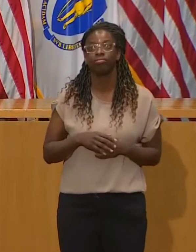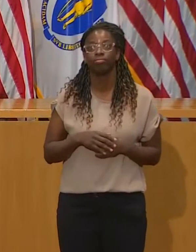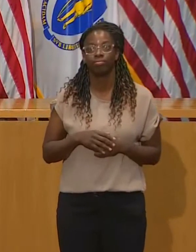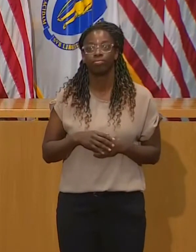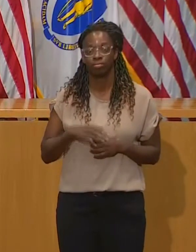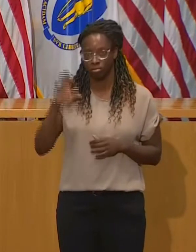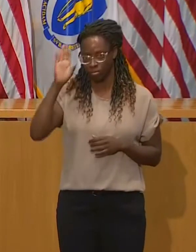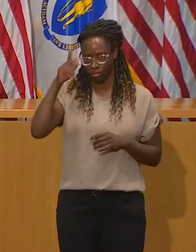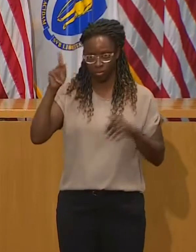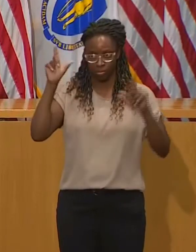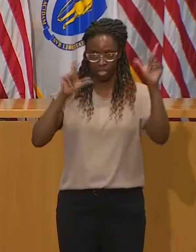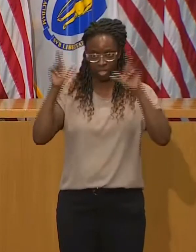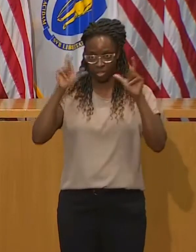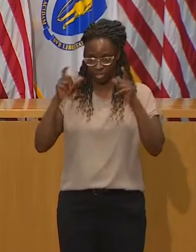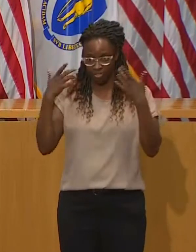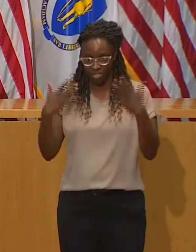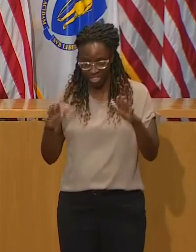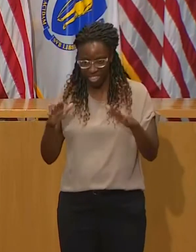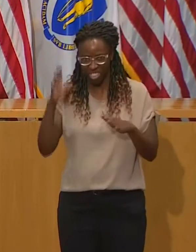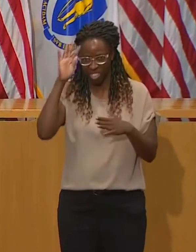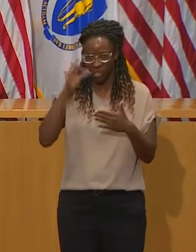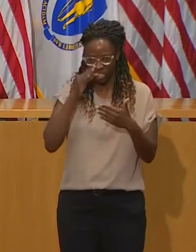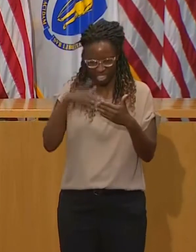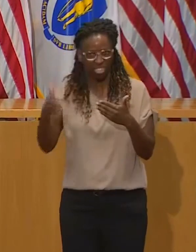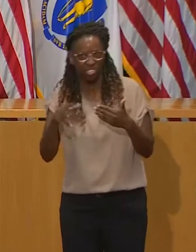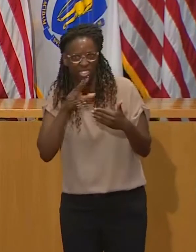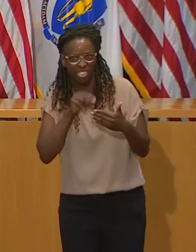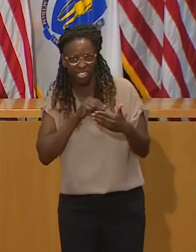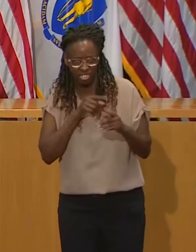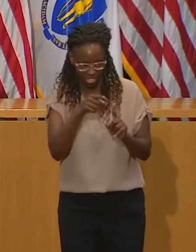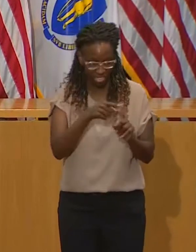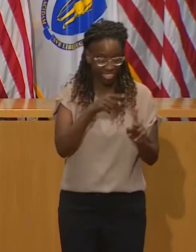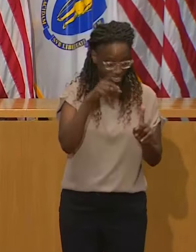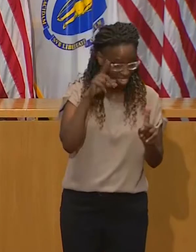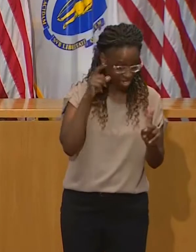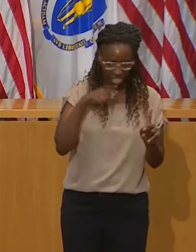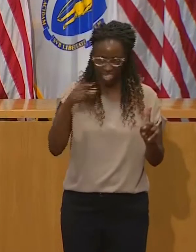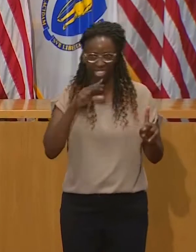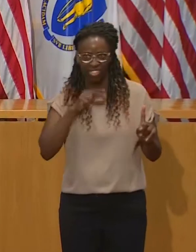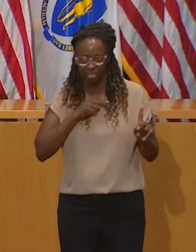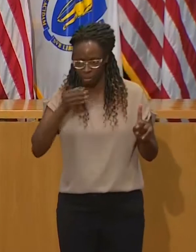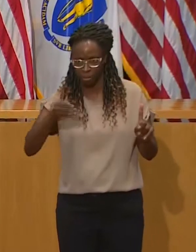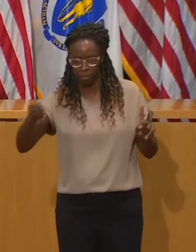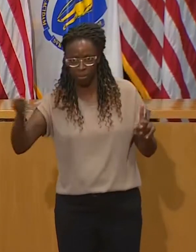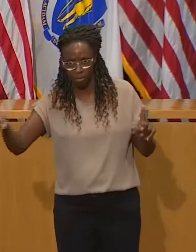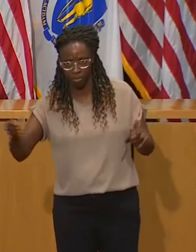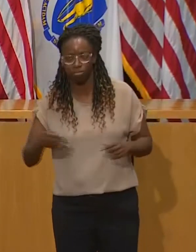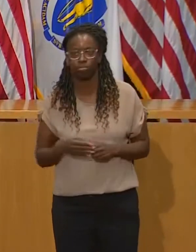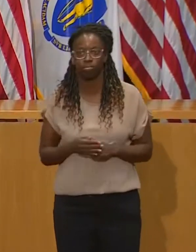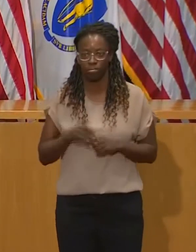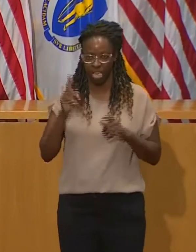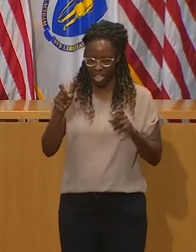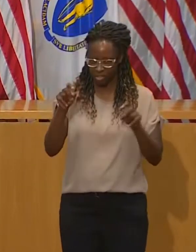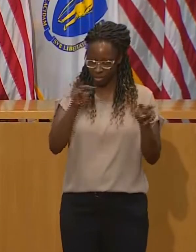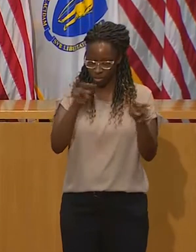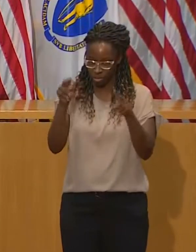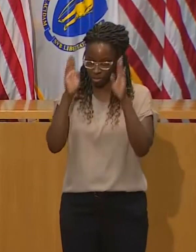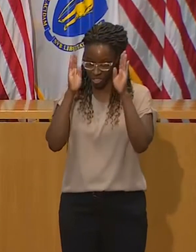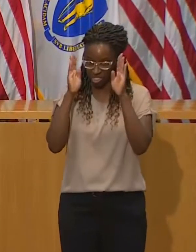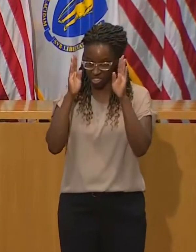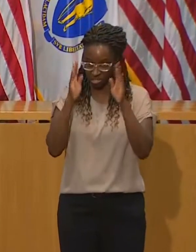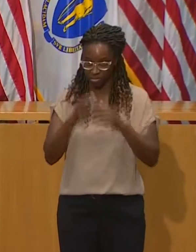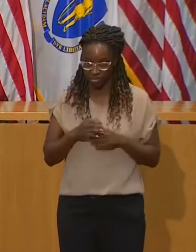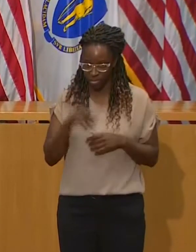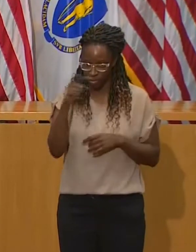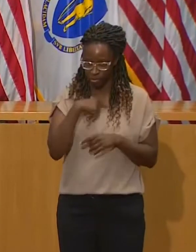another is something that many of us need and want more than ever, of course. But we must remain vigilant and incorporate COVID safety precautions